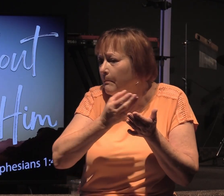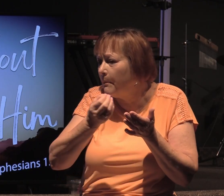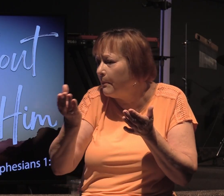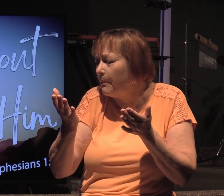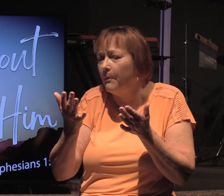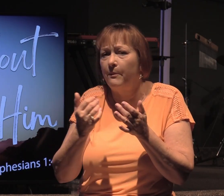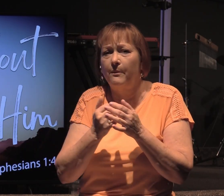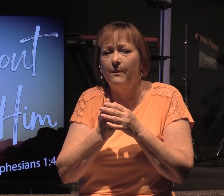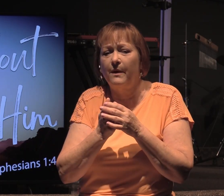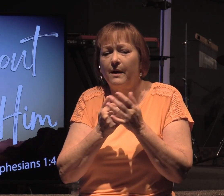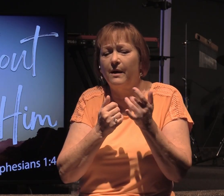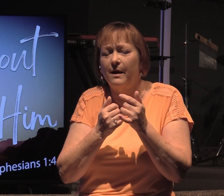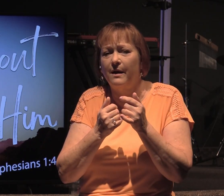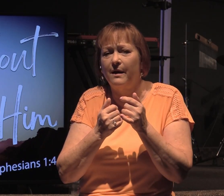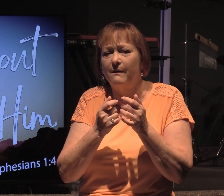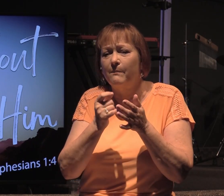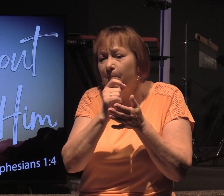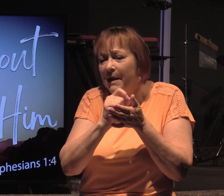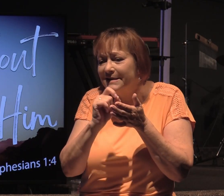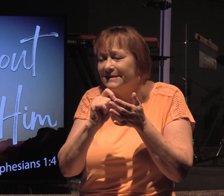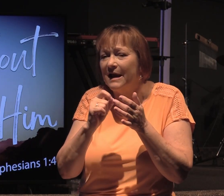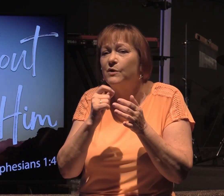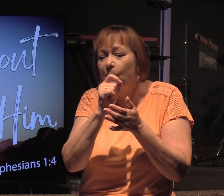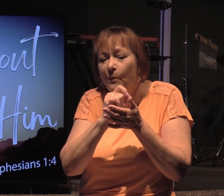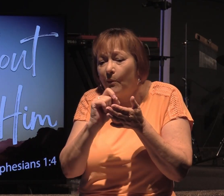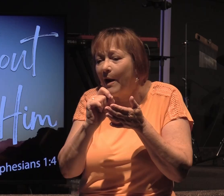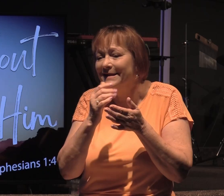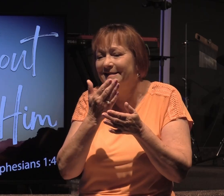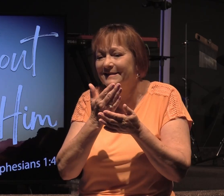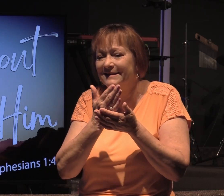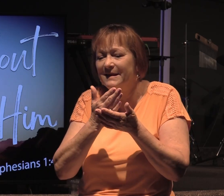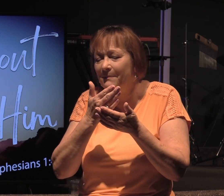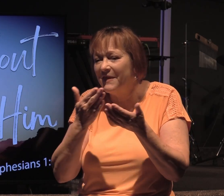through the audience, little pencils were, you had to write some things down.